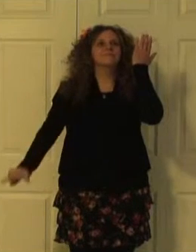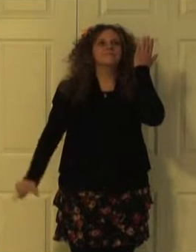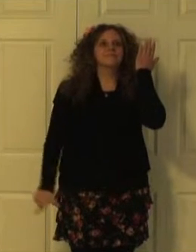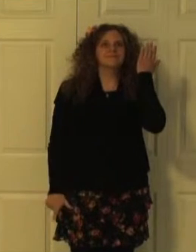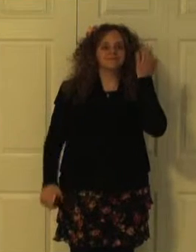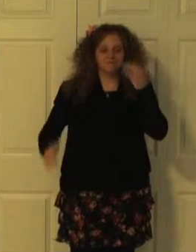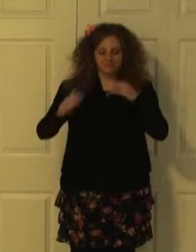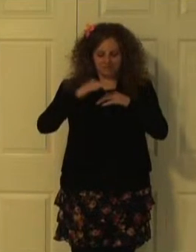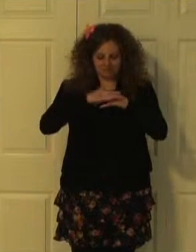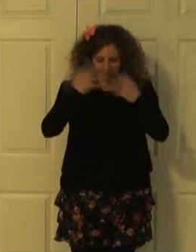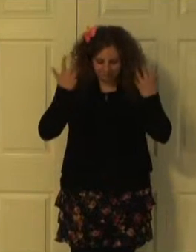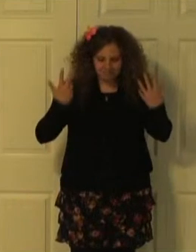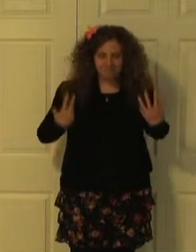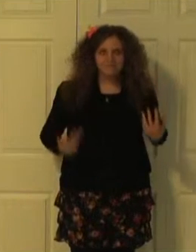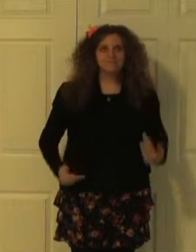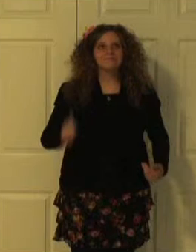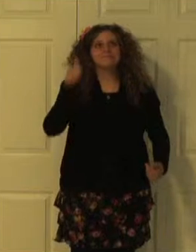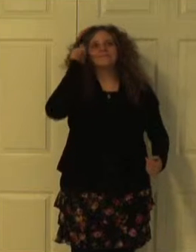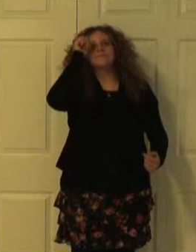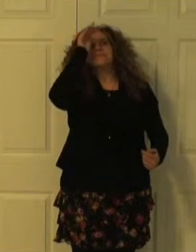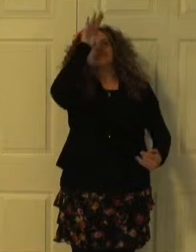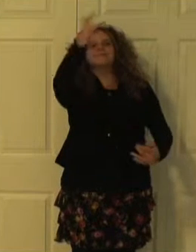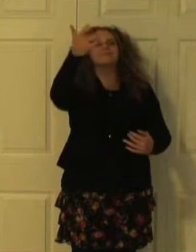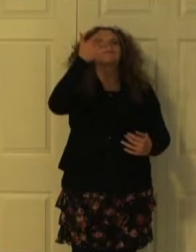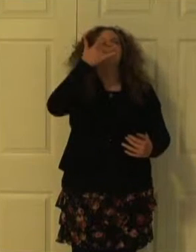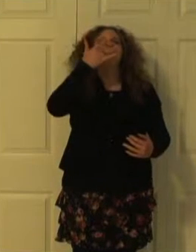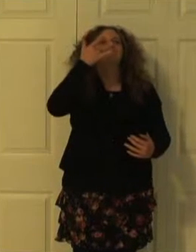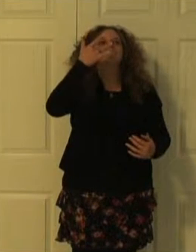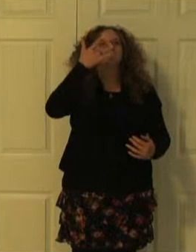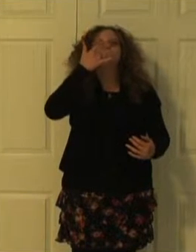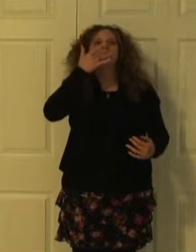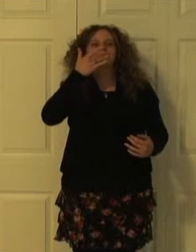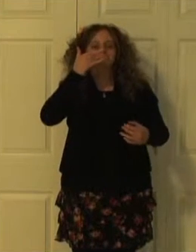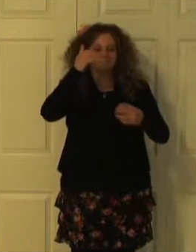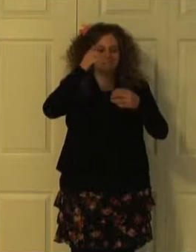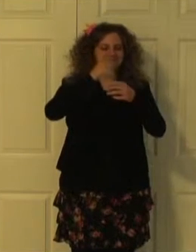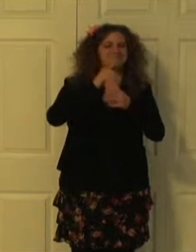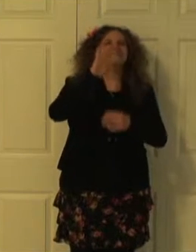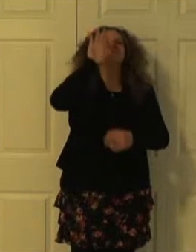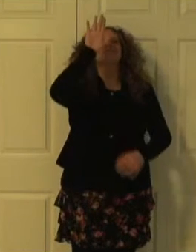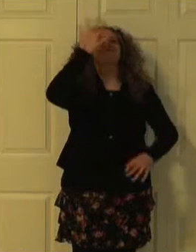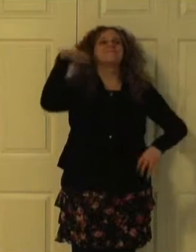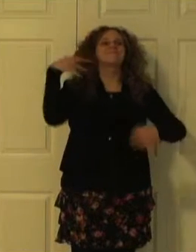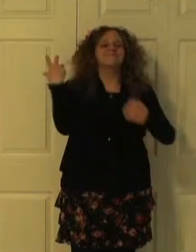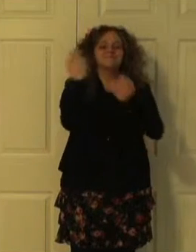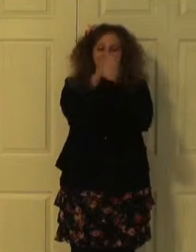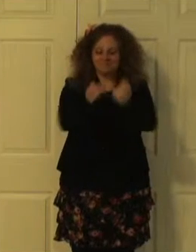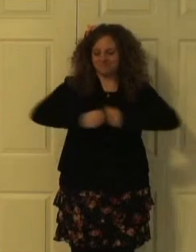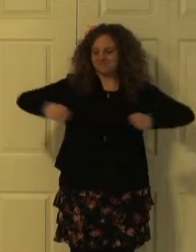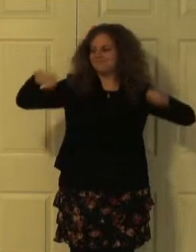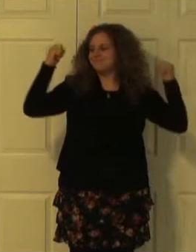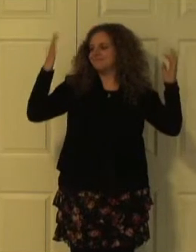On me His favor lights in my Savior. I